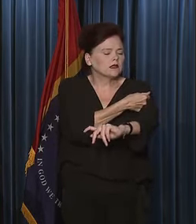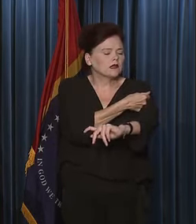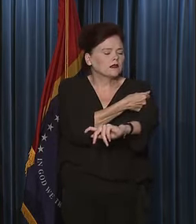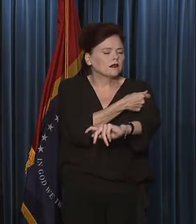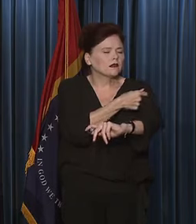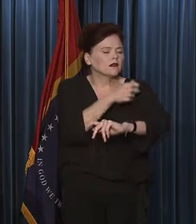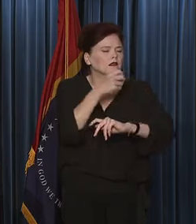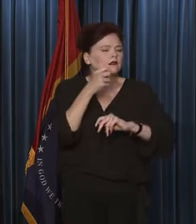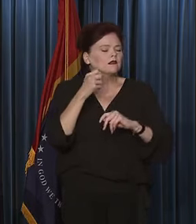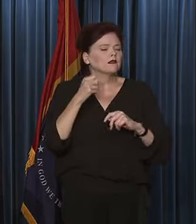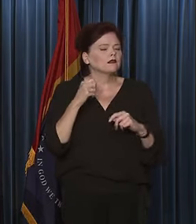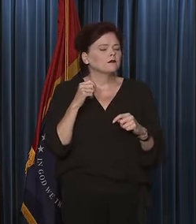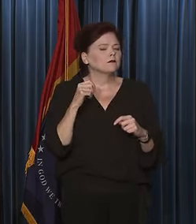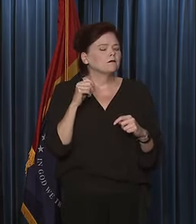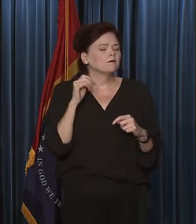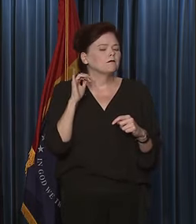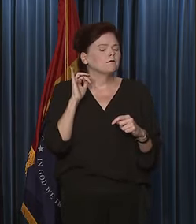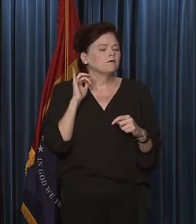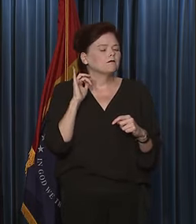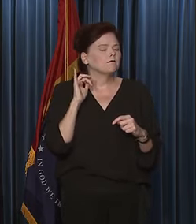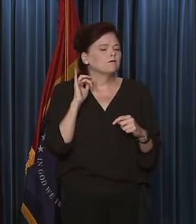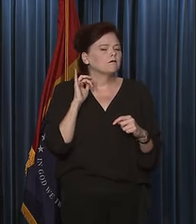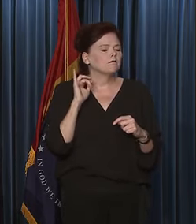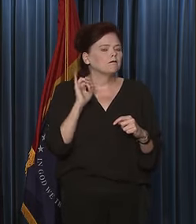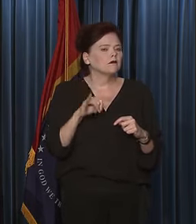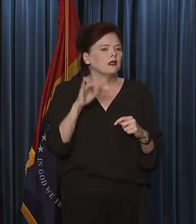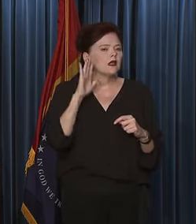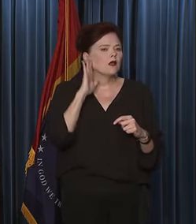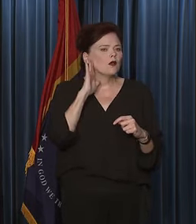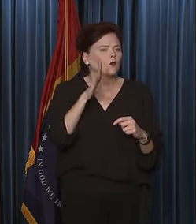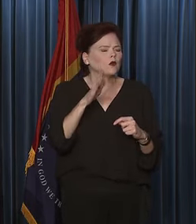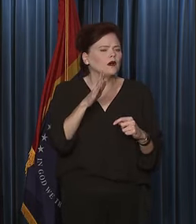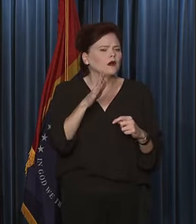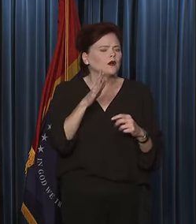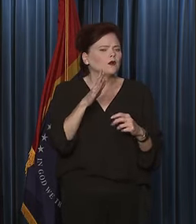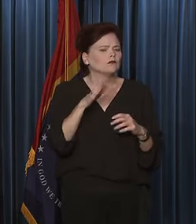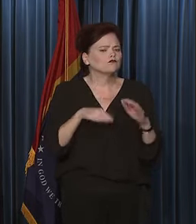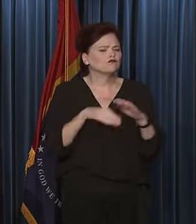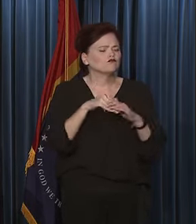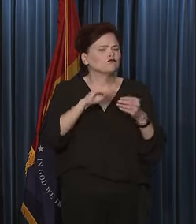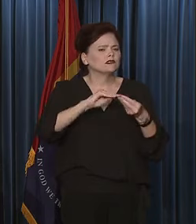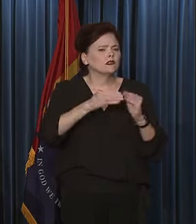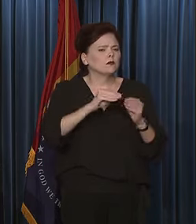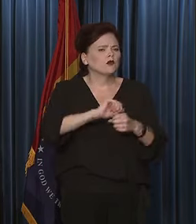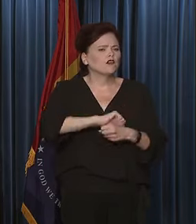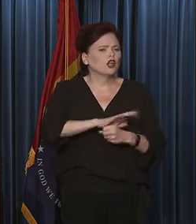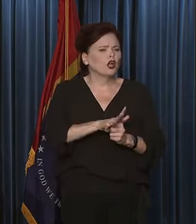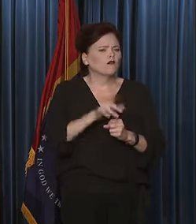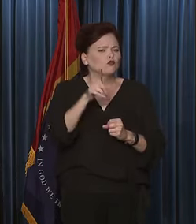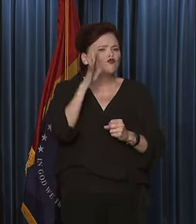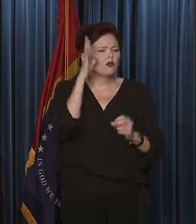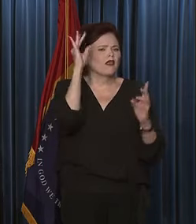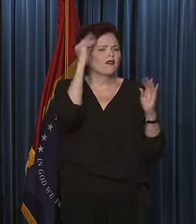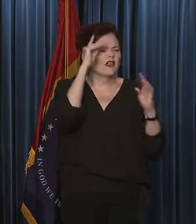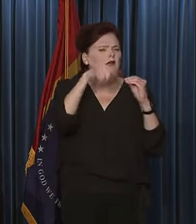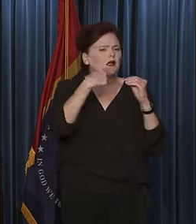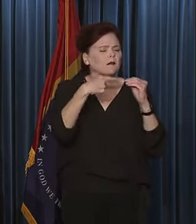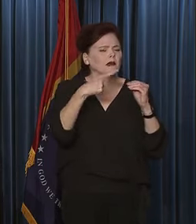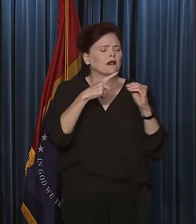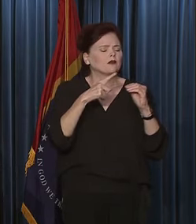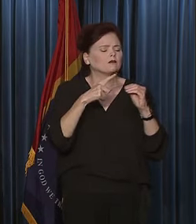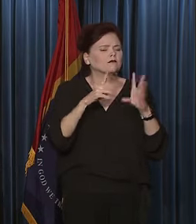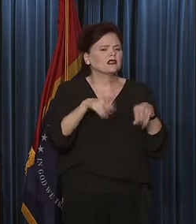to the number of COVIDs that you would think about issuing